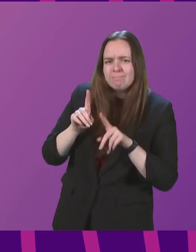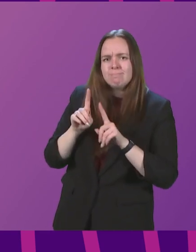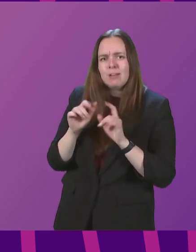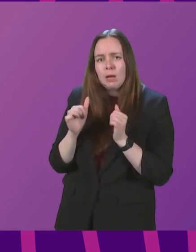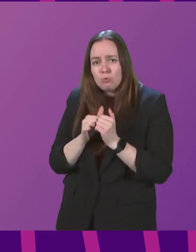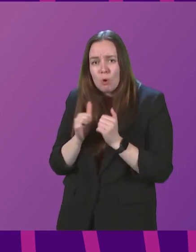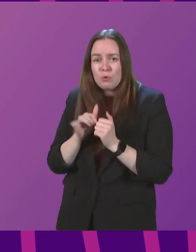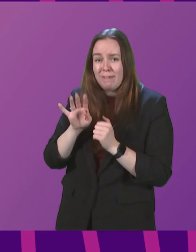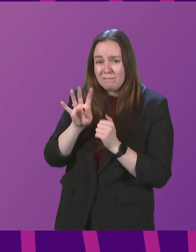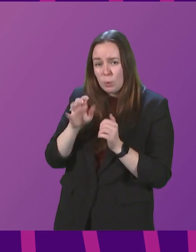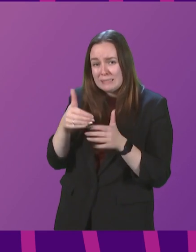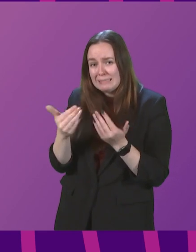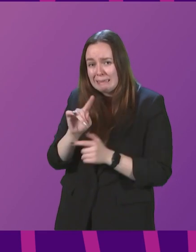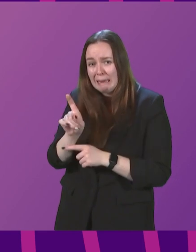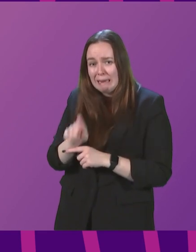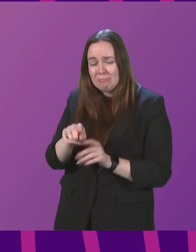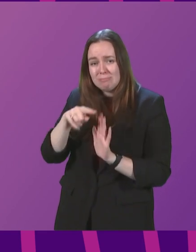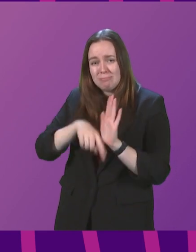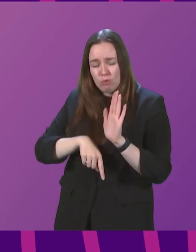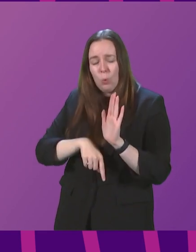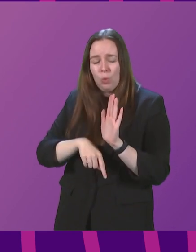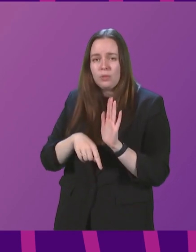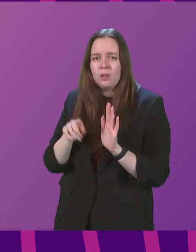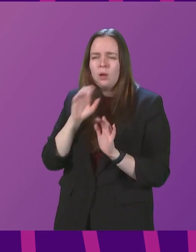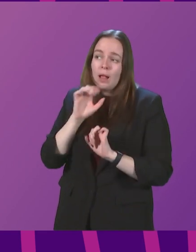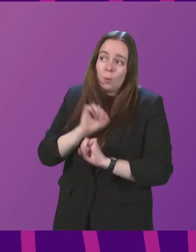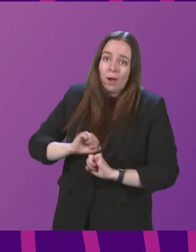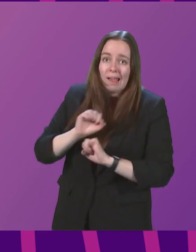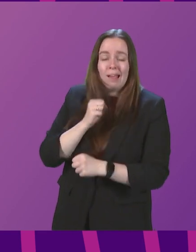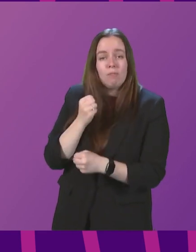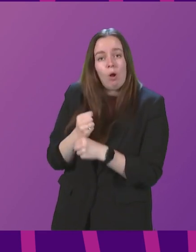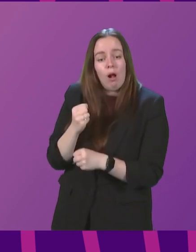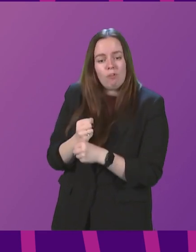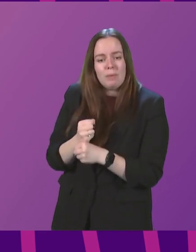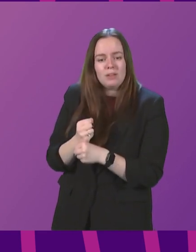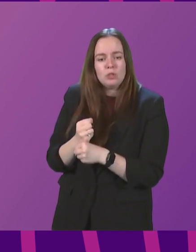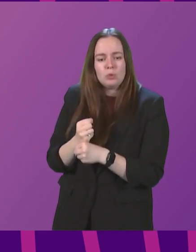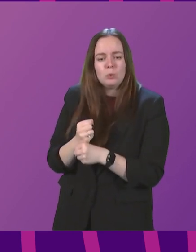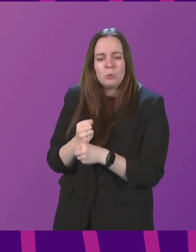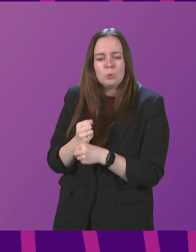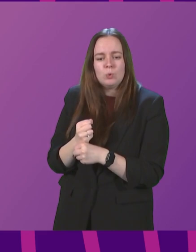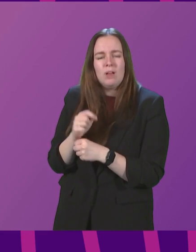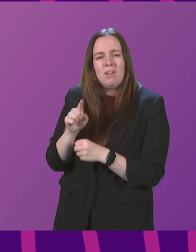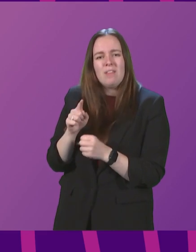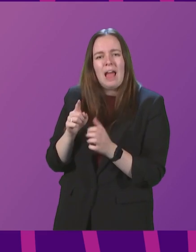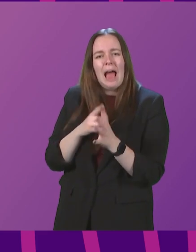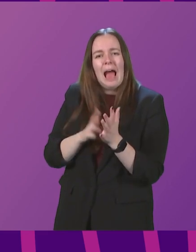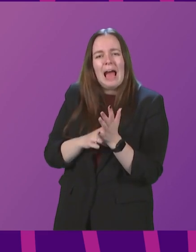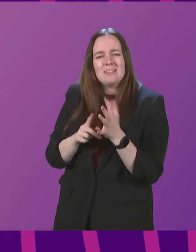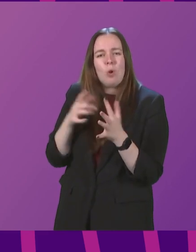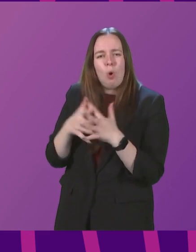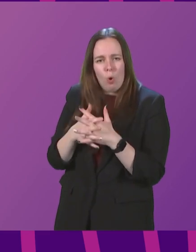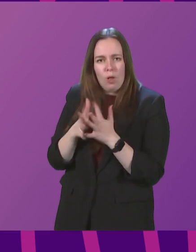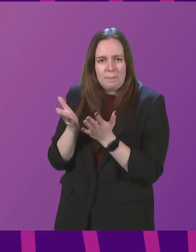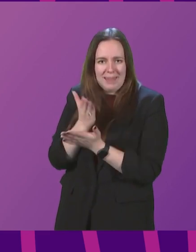of the 14-day isolation rules? Will we await for the Government to give effect to Anne's law? Will she ensure that